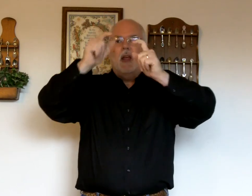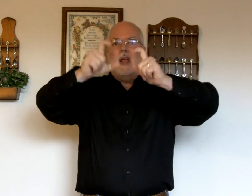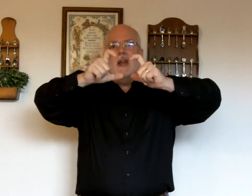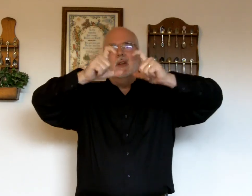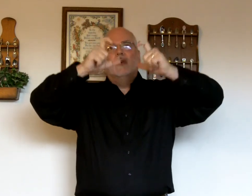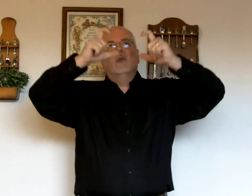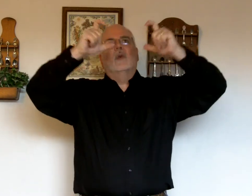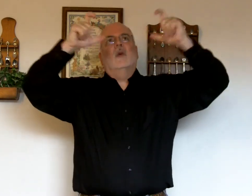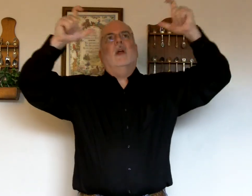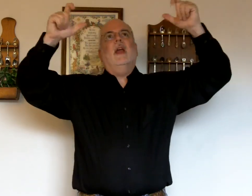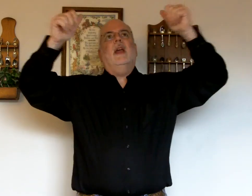And greater.